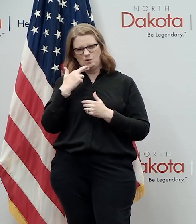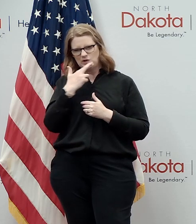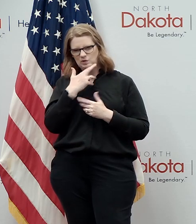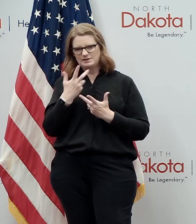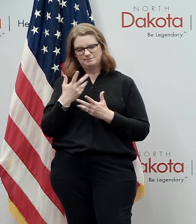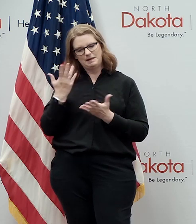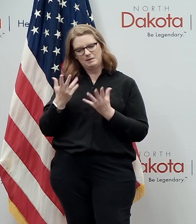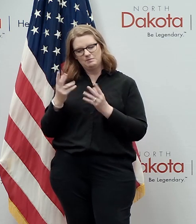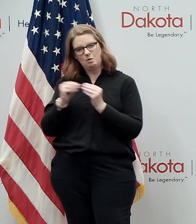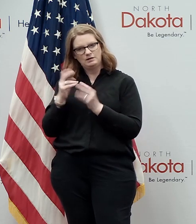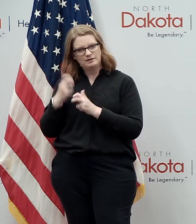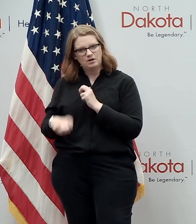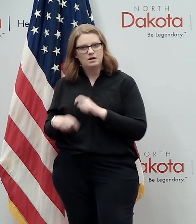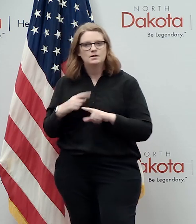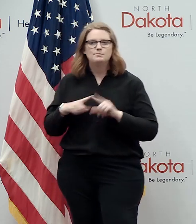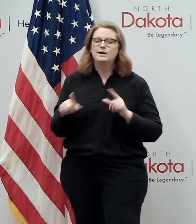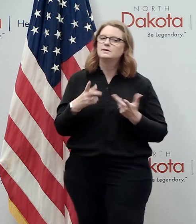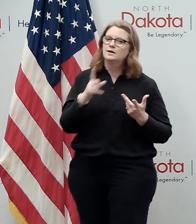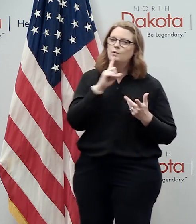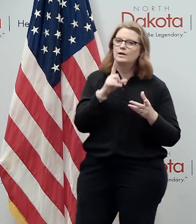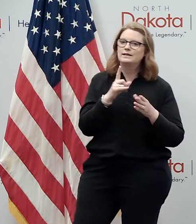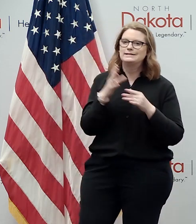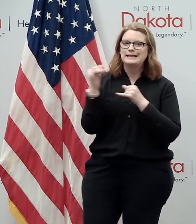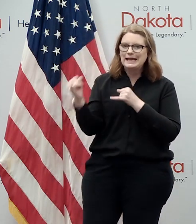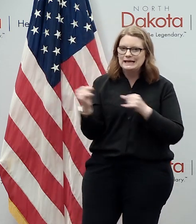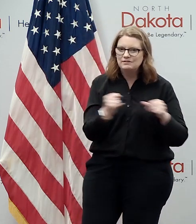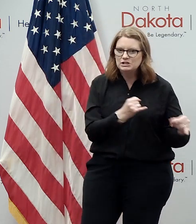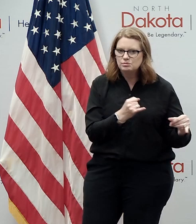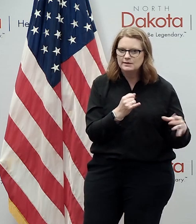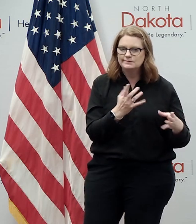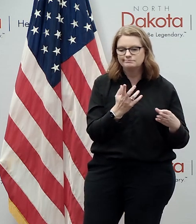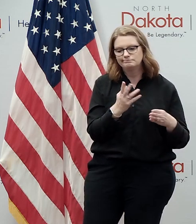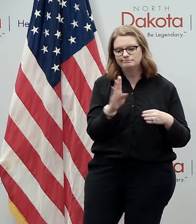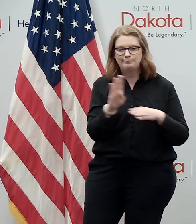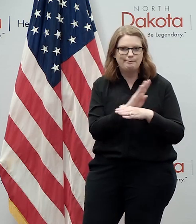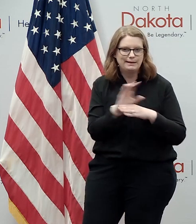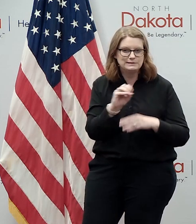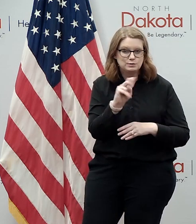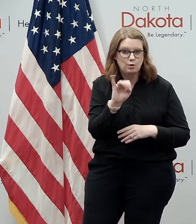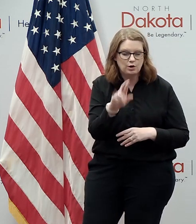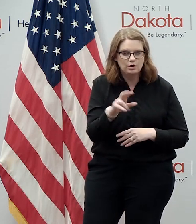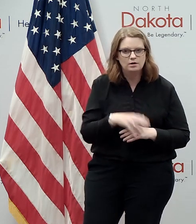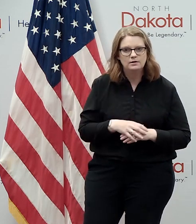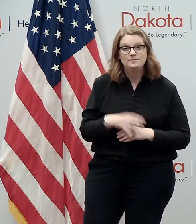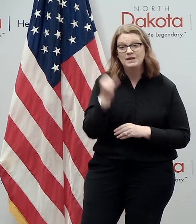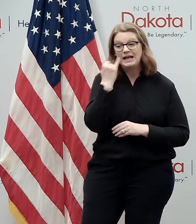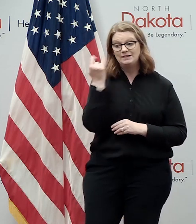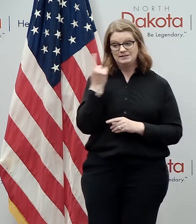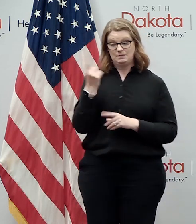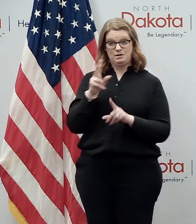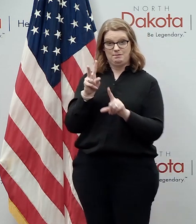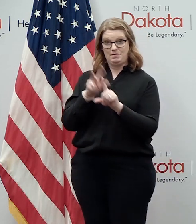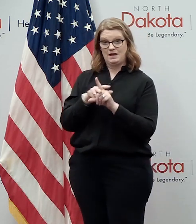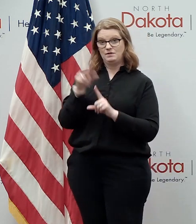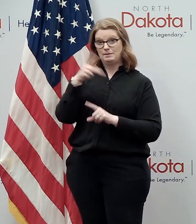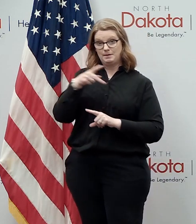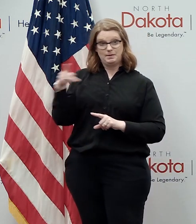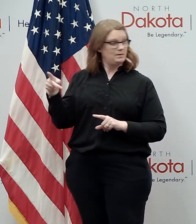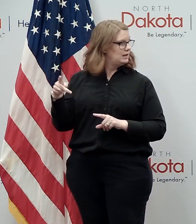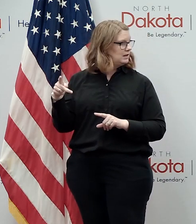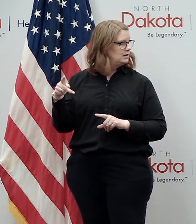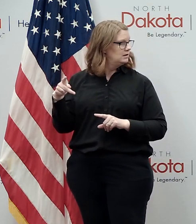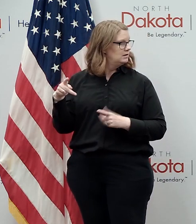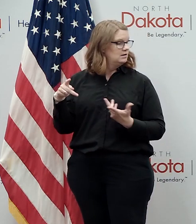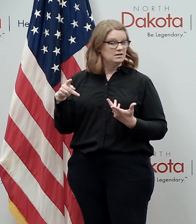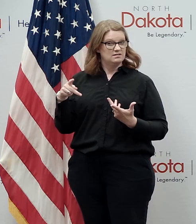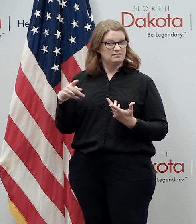it comes back to the you know individual entrepreneur but i would say with the flex if if someone applied for that ppp plan that's an enormous